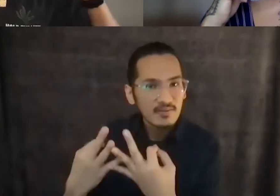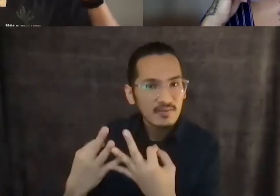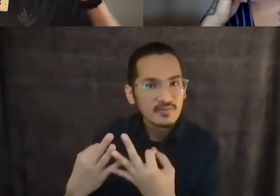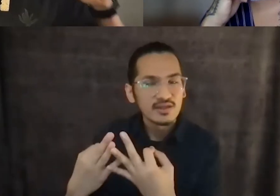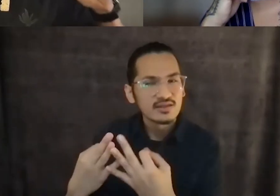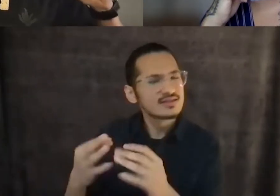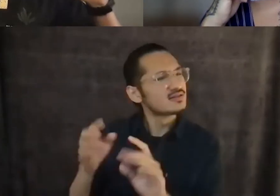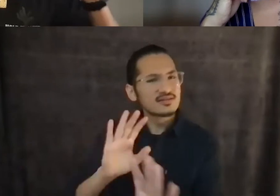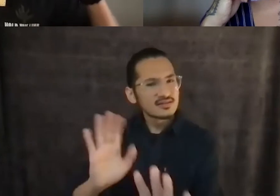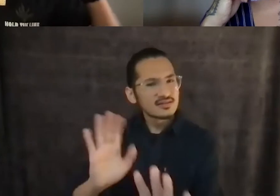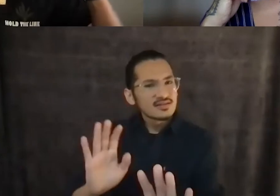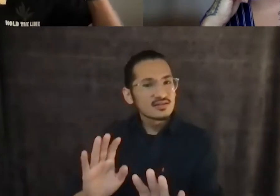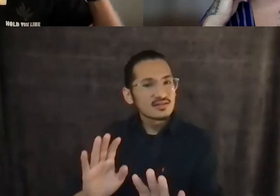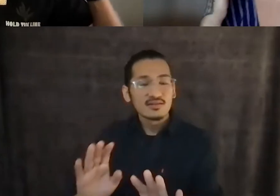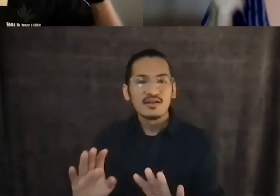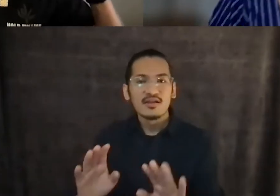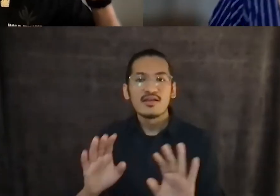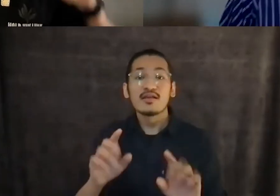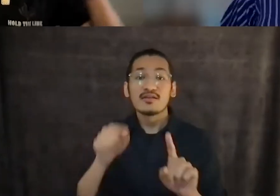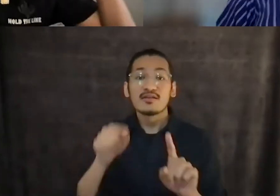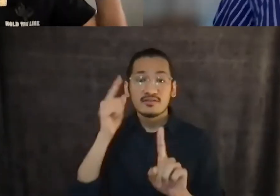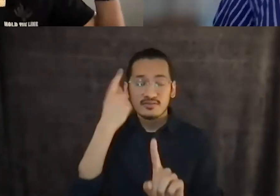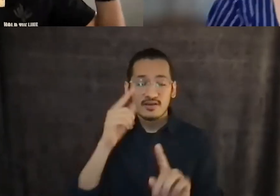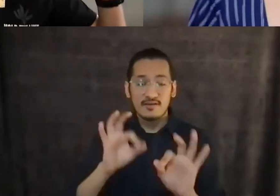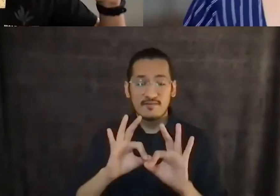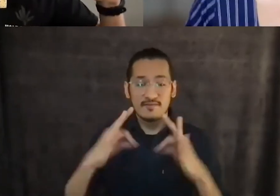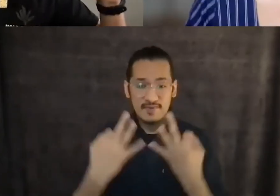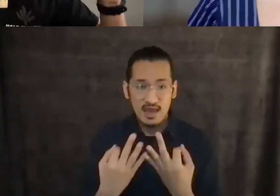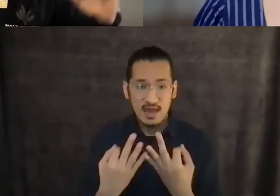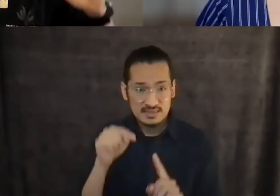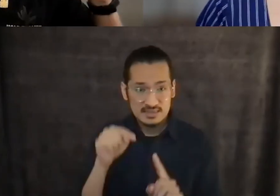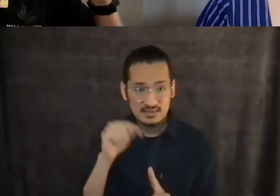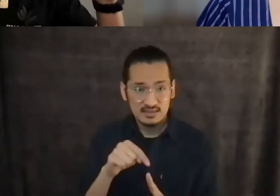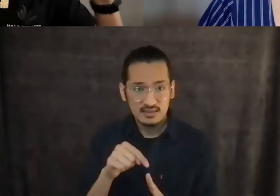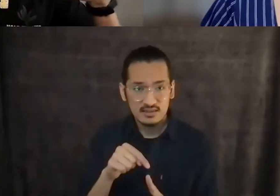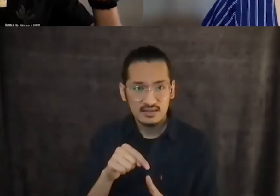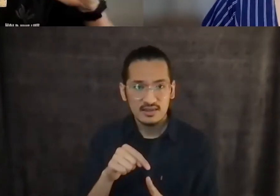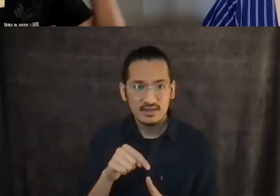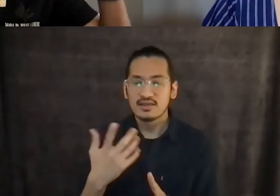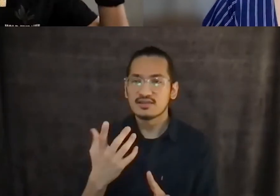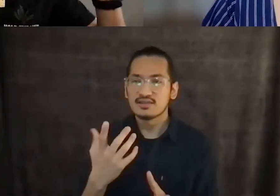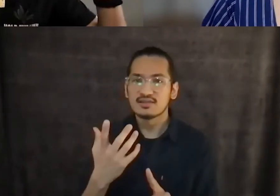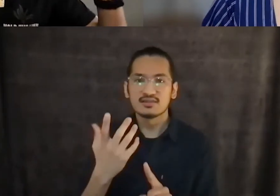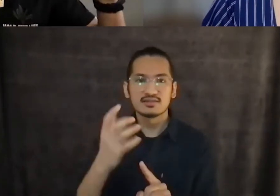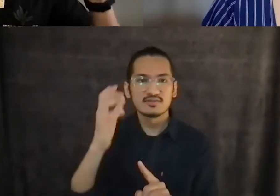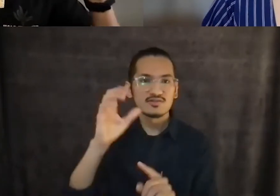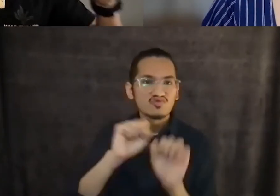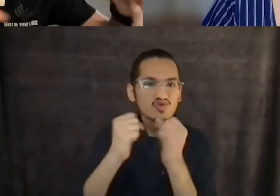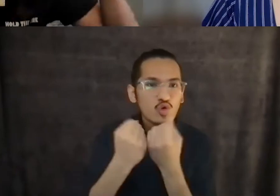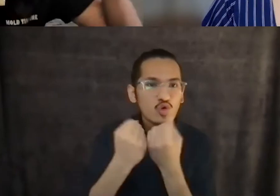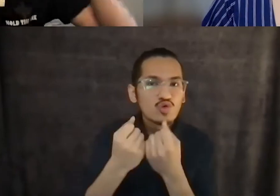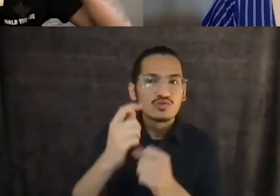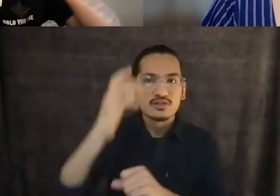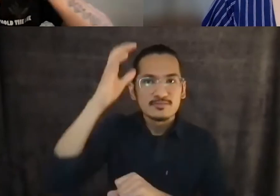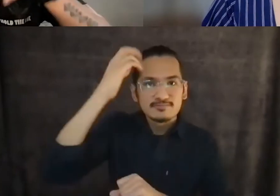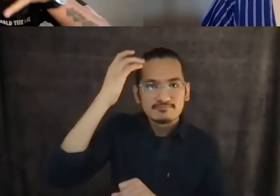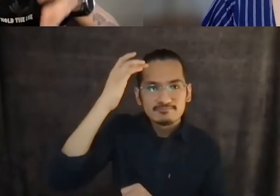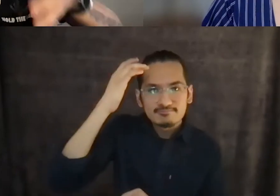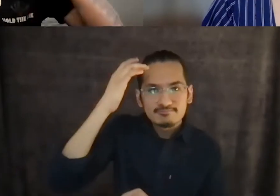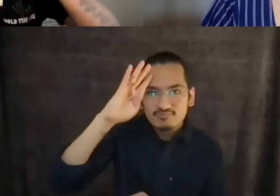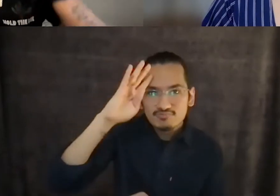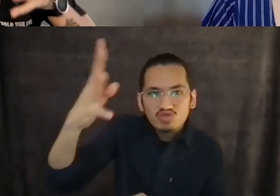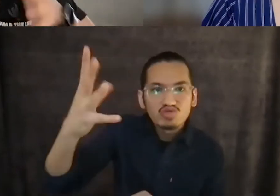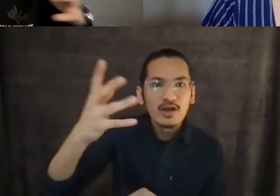constructed capitalist metric that's meant to like create